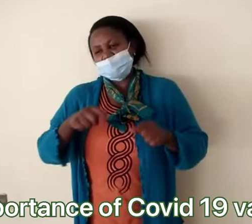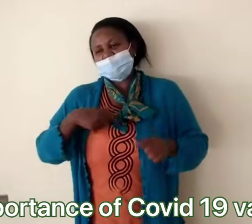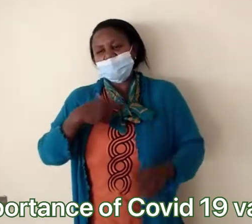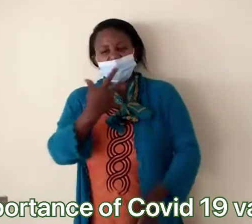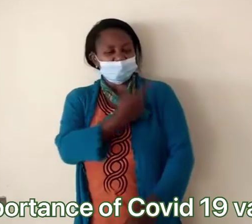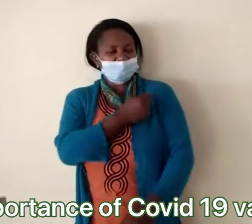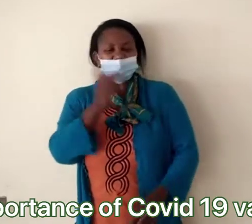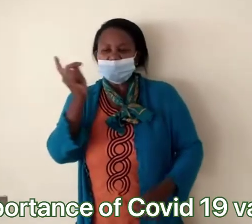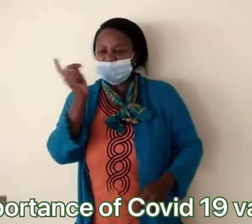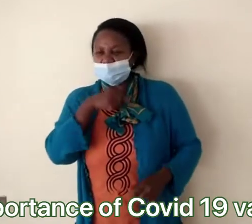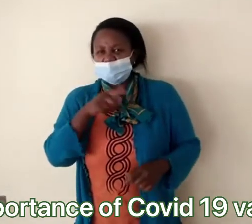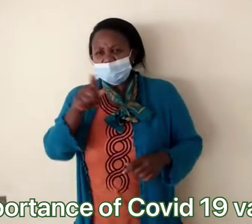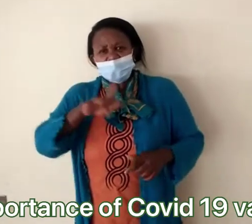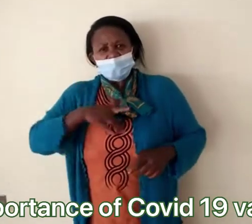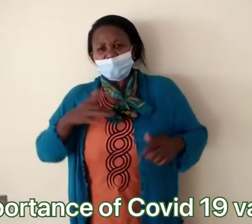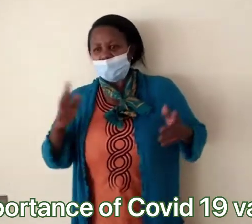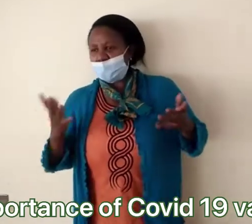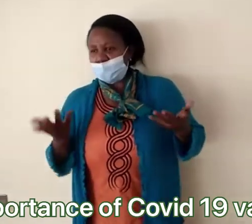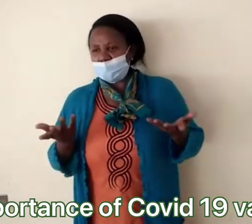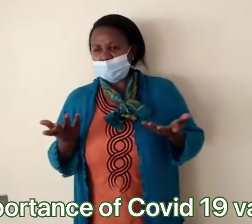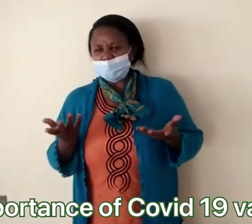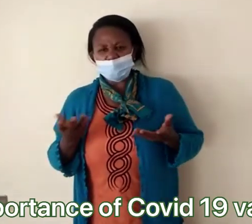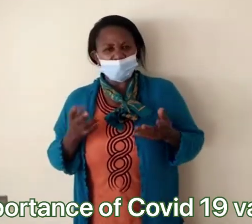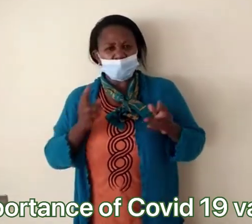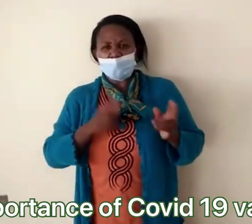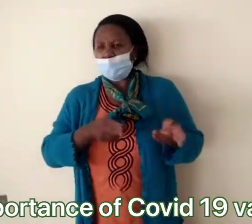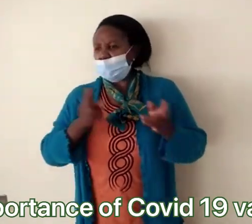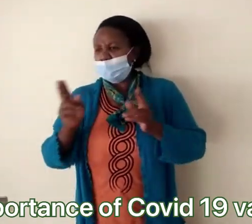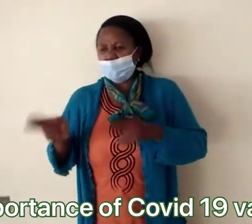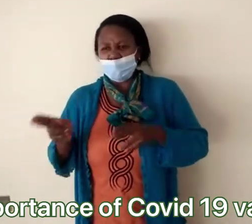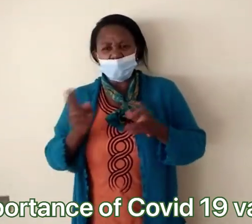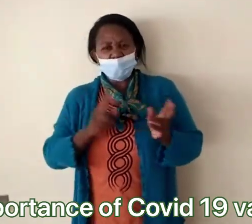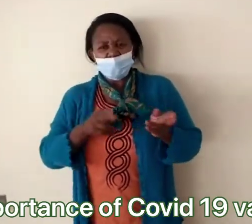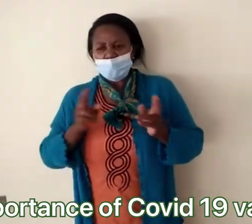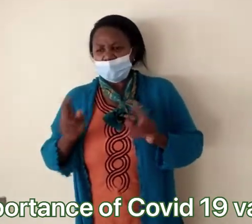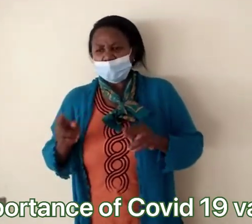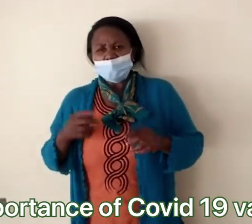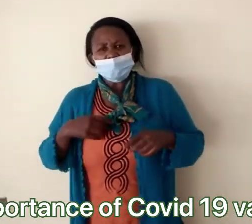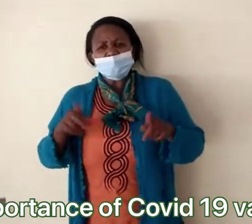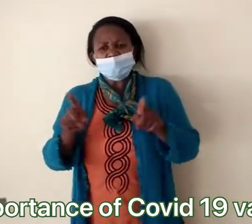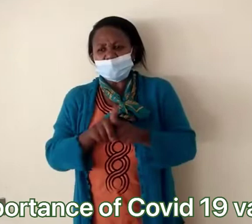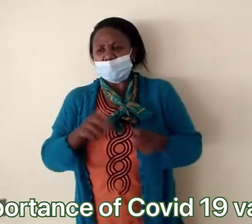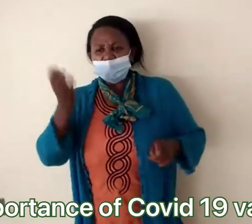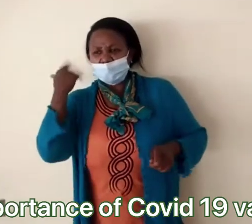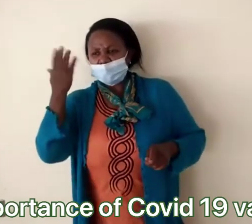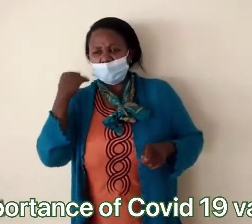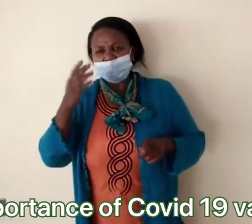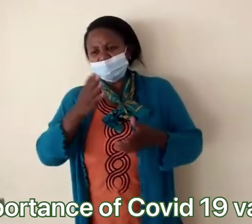So it is okay if you go and get vaccinated. There is no problem about it. It's normal.